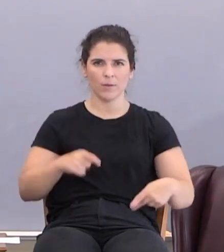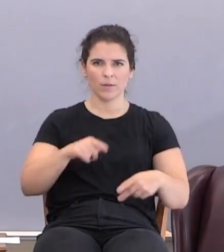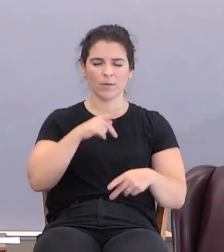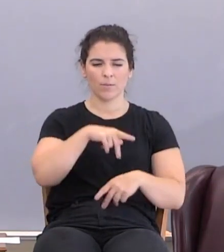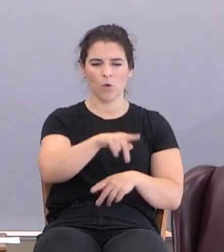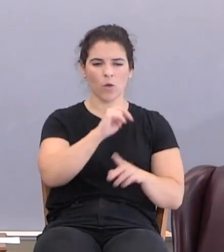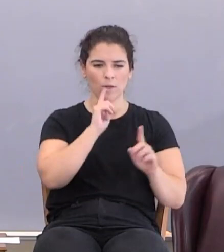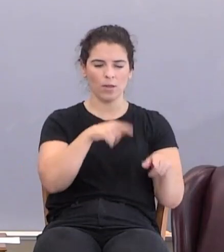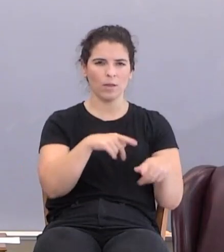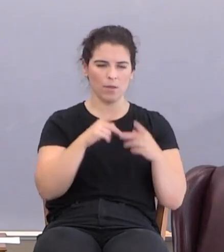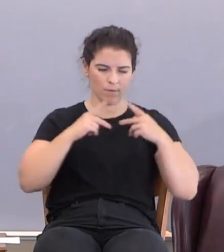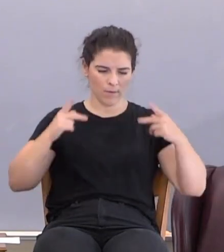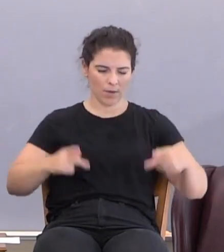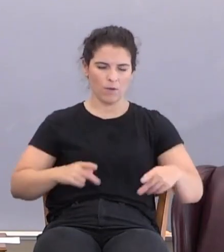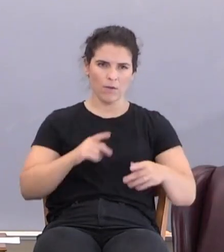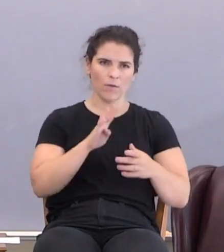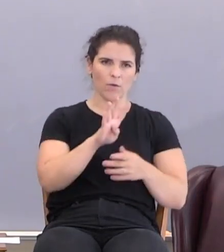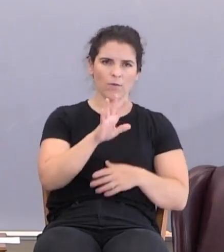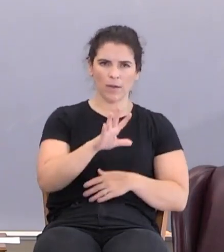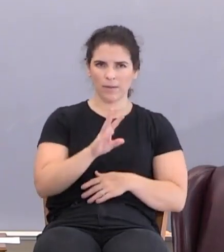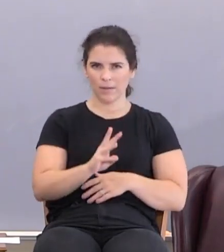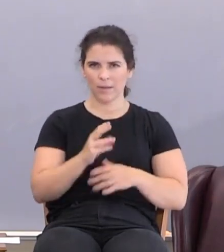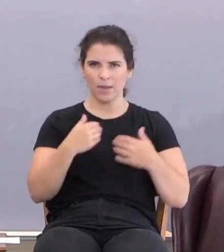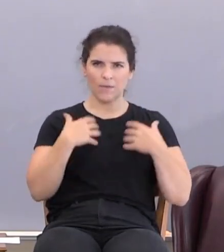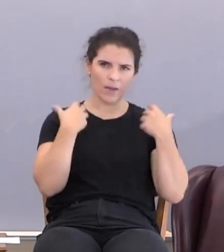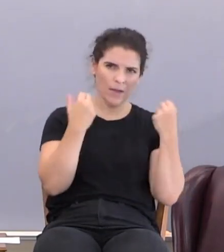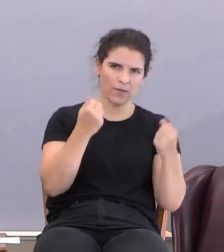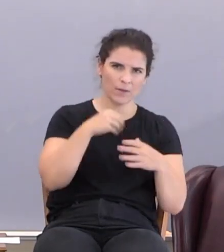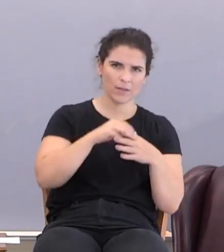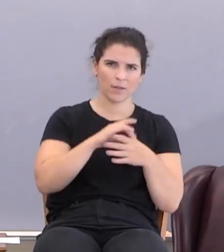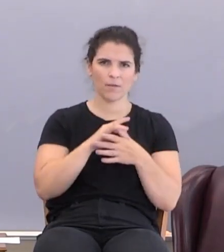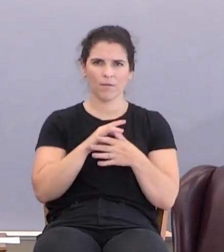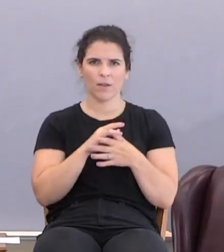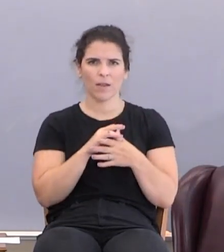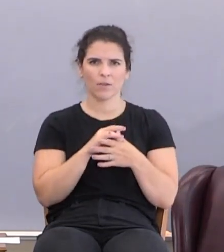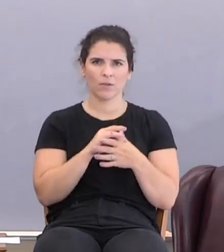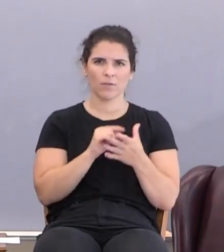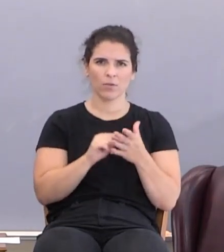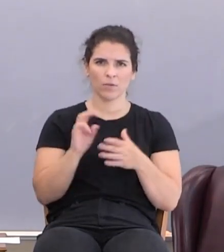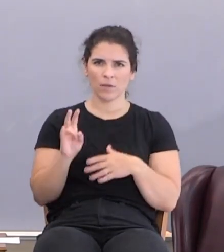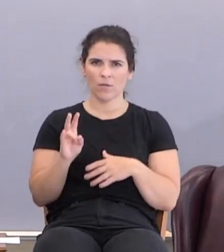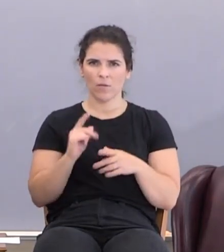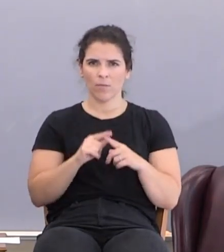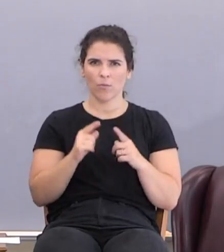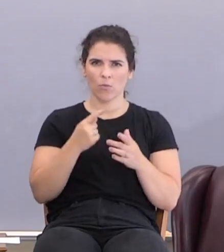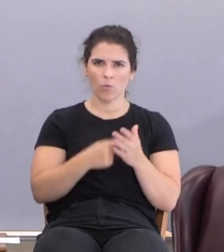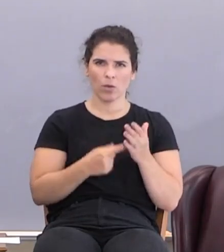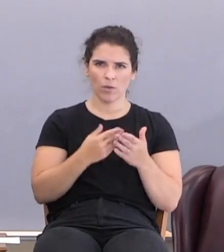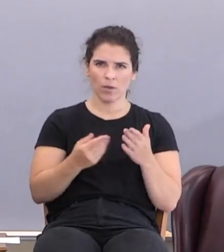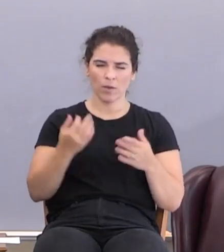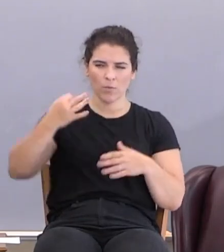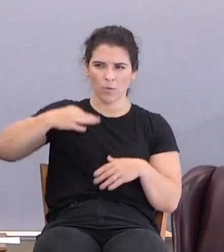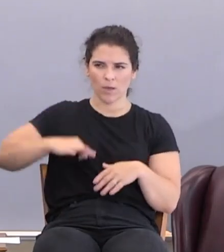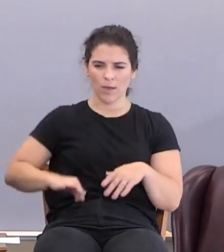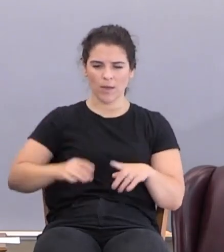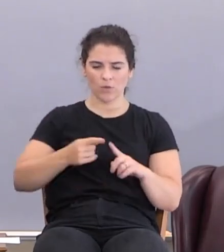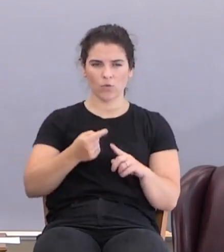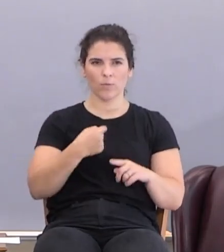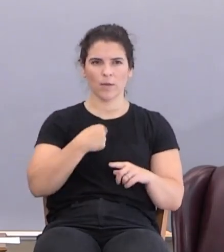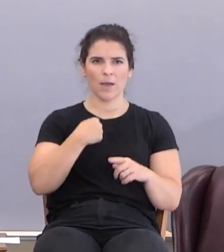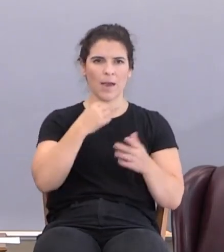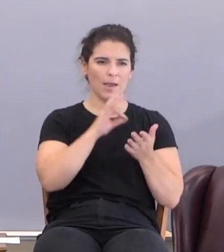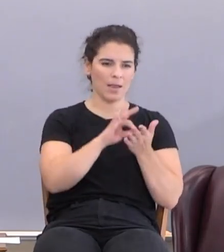He talks about being the Pharisee in verse 4, 5, and 6, having confidence in the flesh. Verse 7, but what things were gained to me,